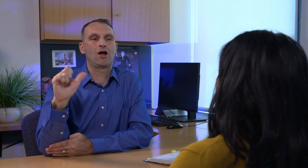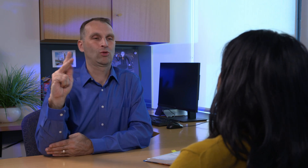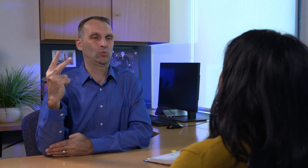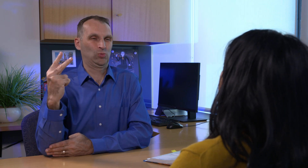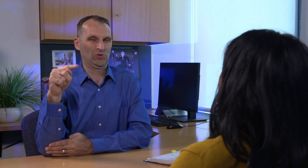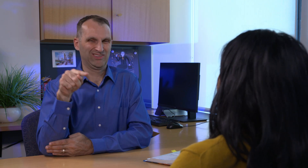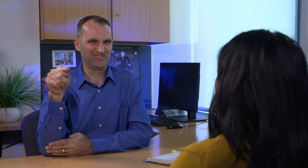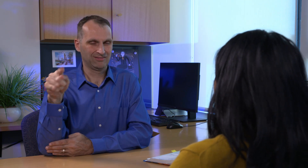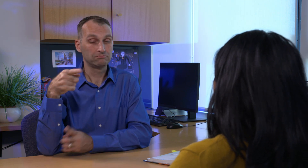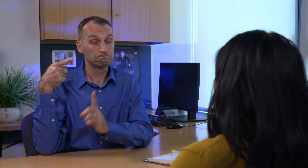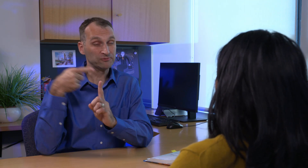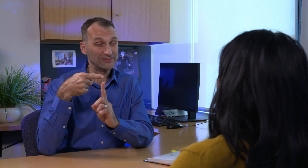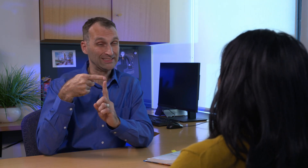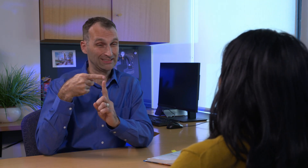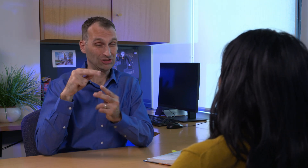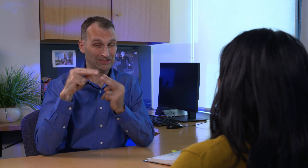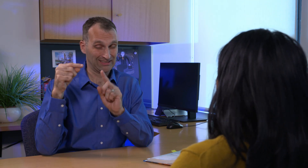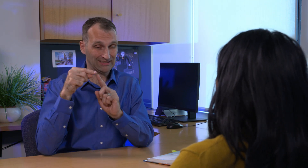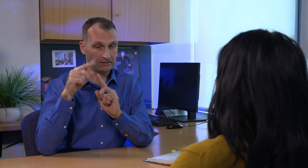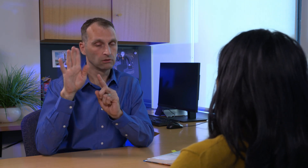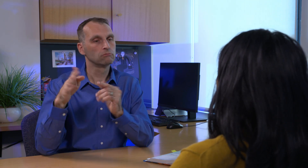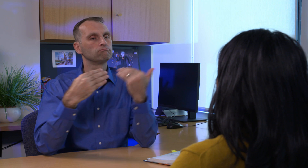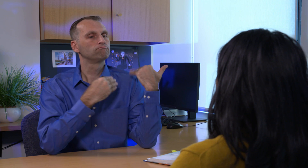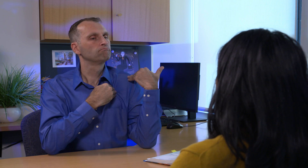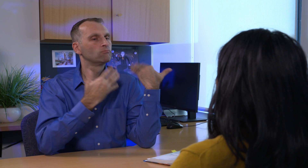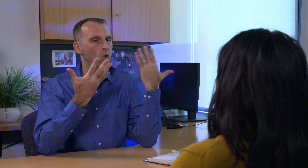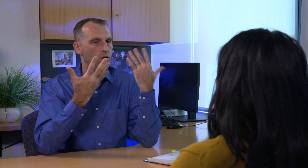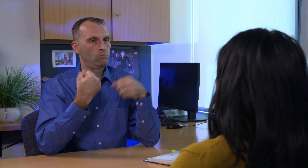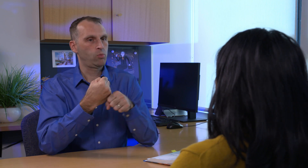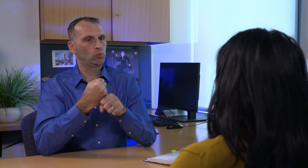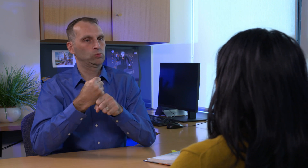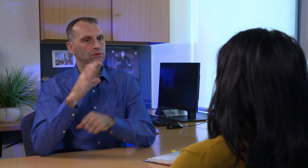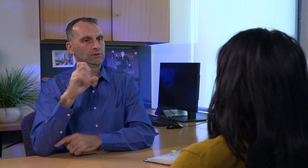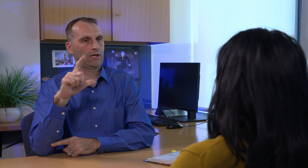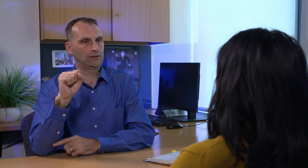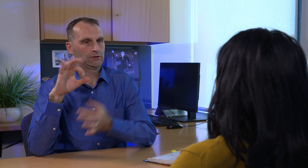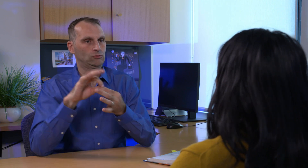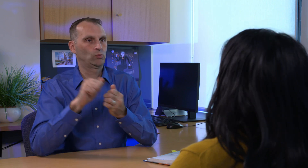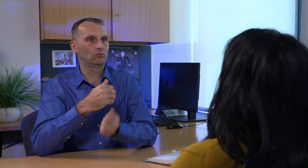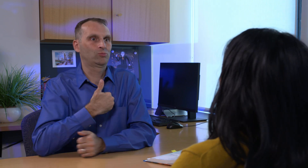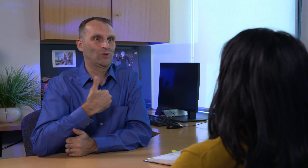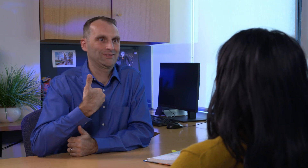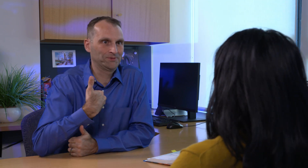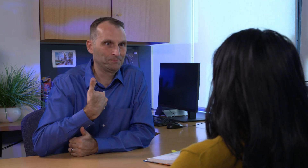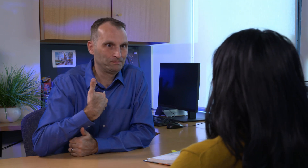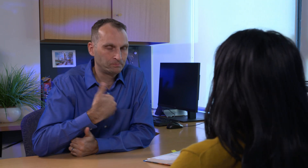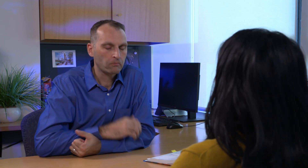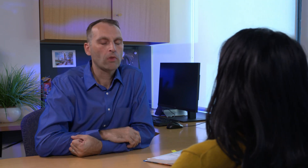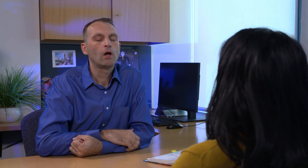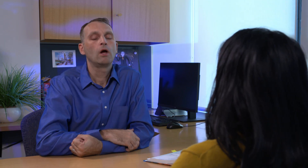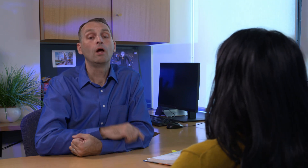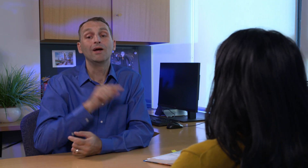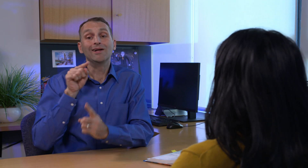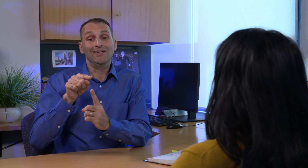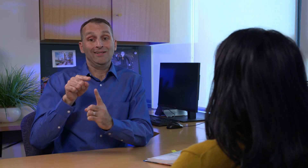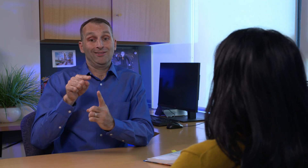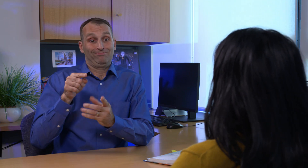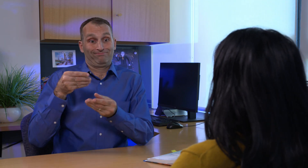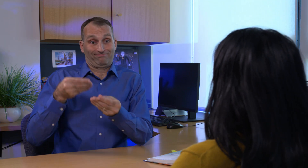BRCA2. These genes specifically are responsible for the production of breast cells. In some populations,